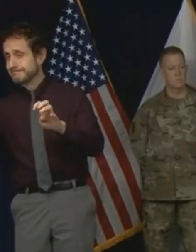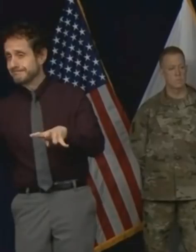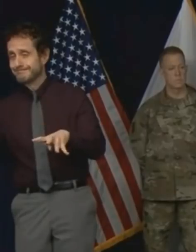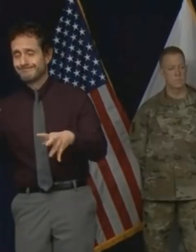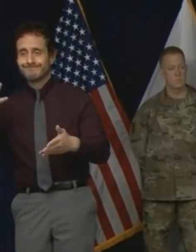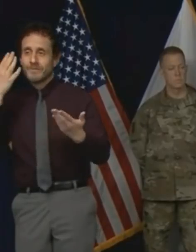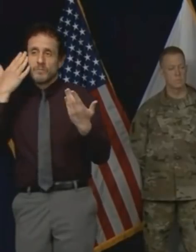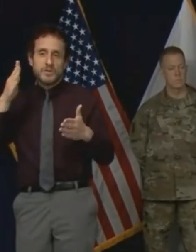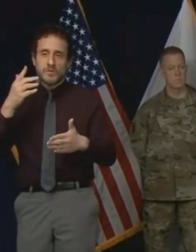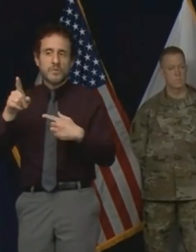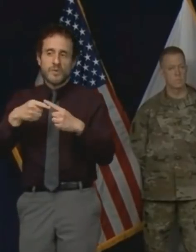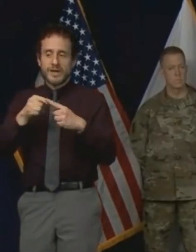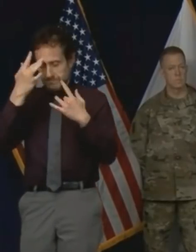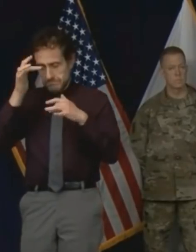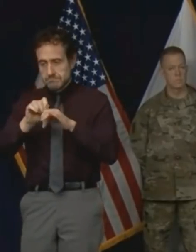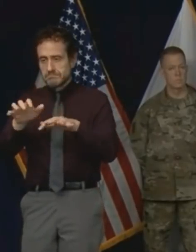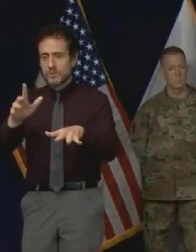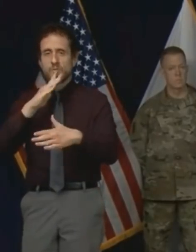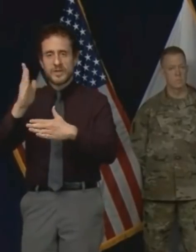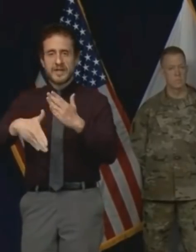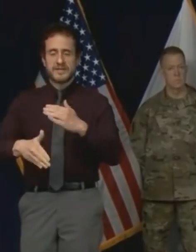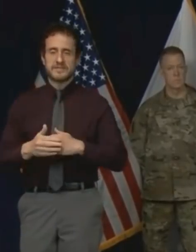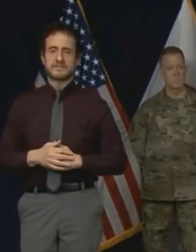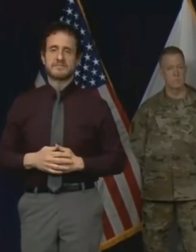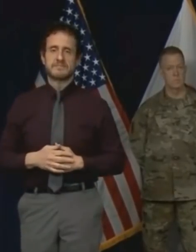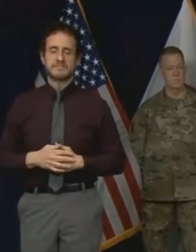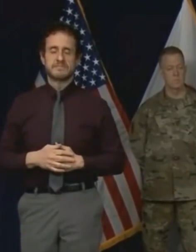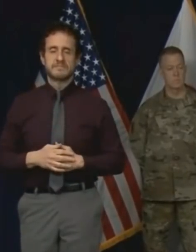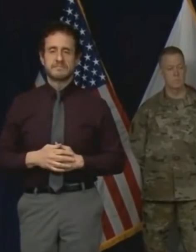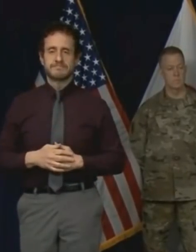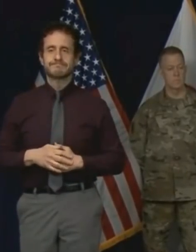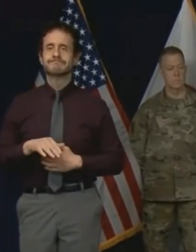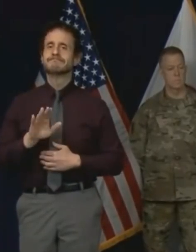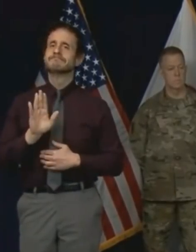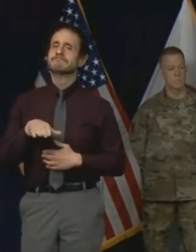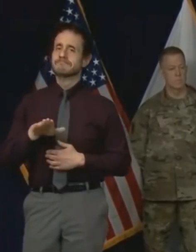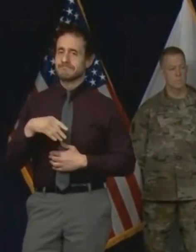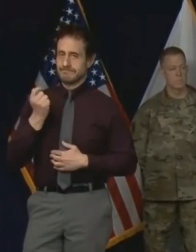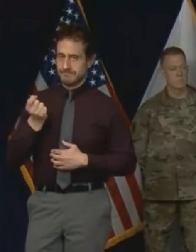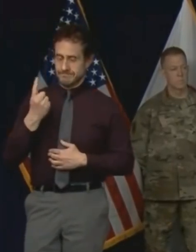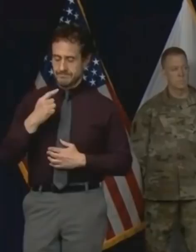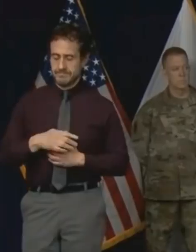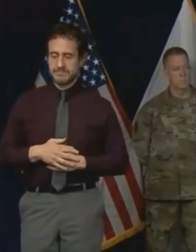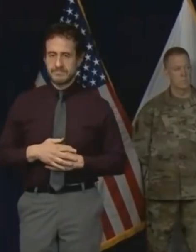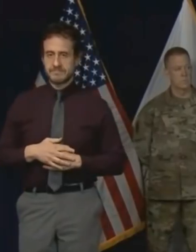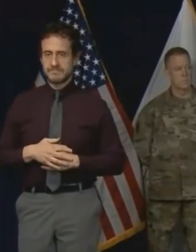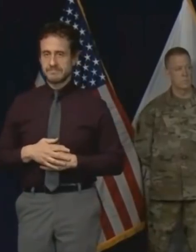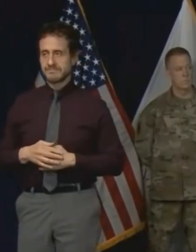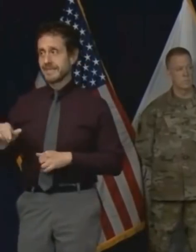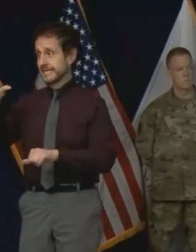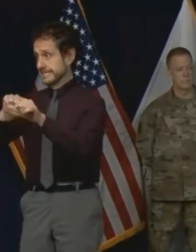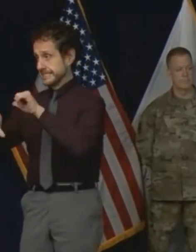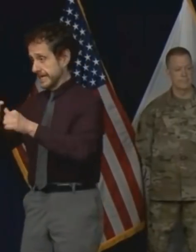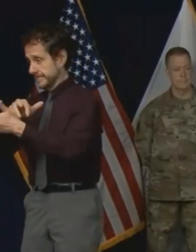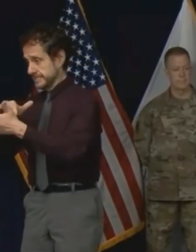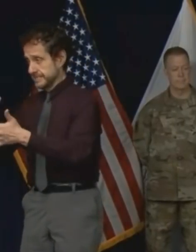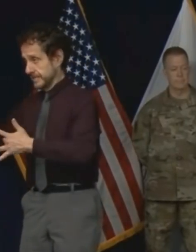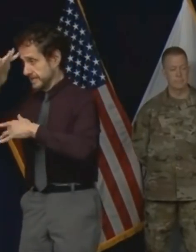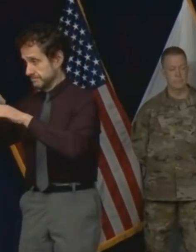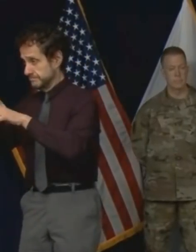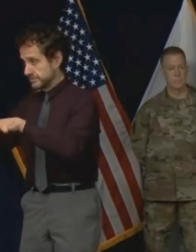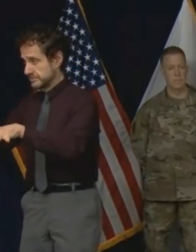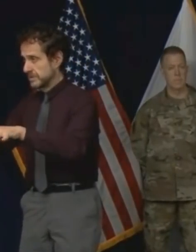when that will happen. Folks you don't have to be an epidemiologist to see that the virus